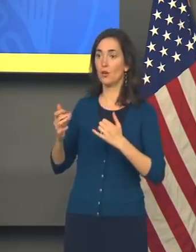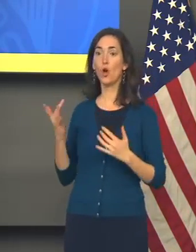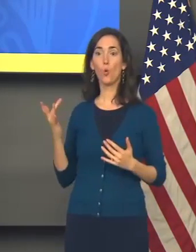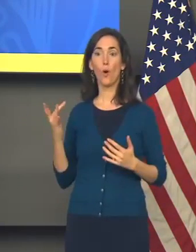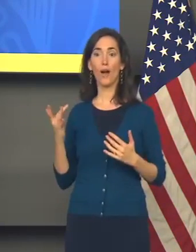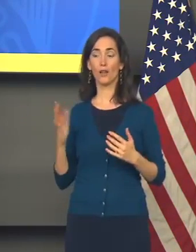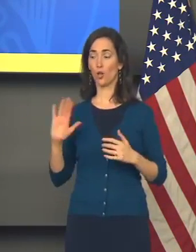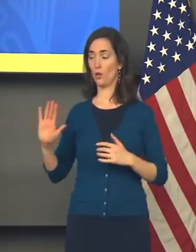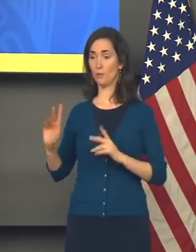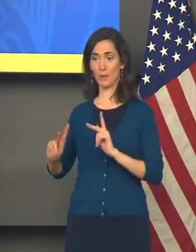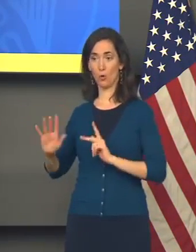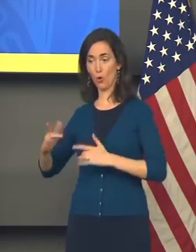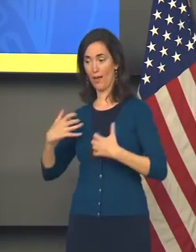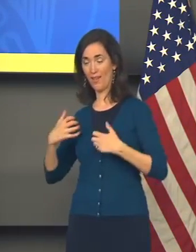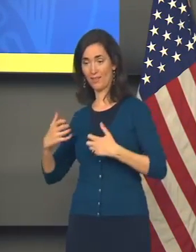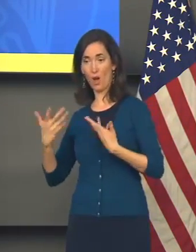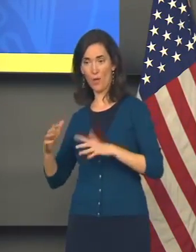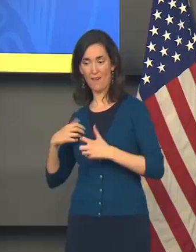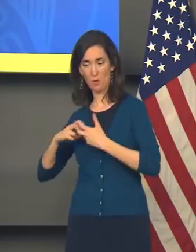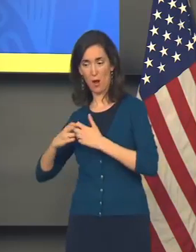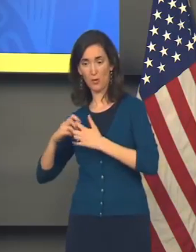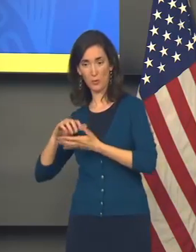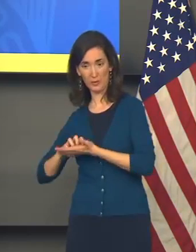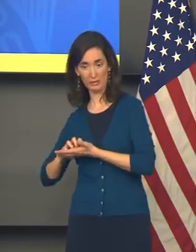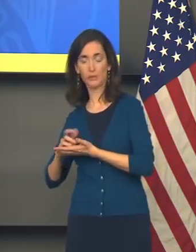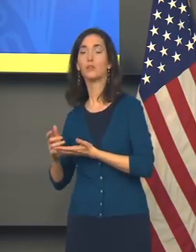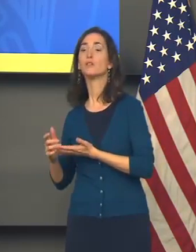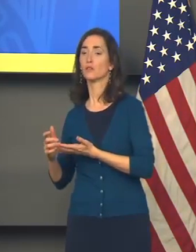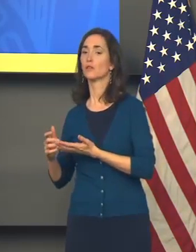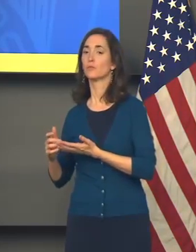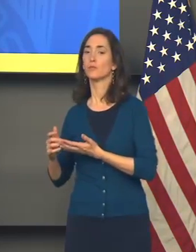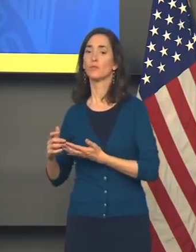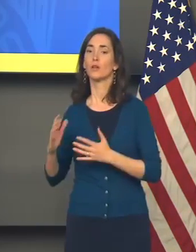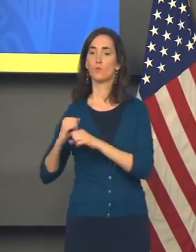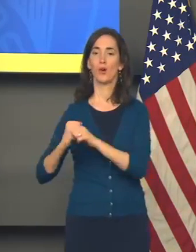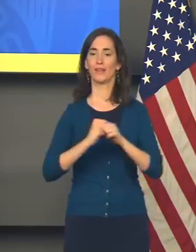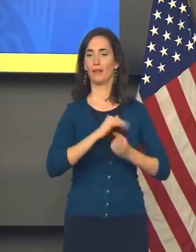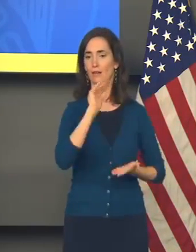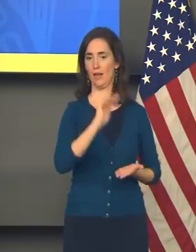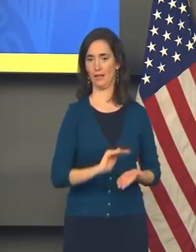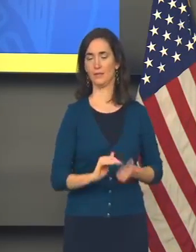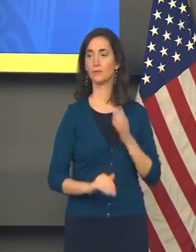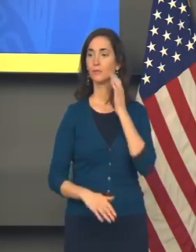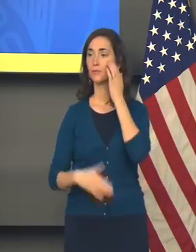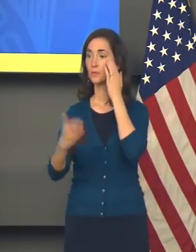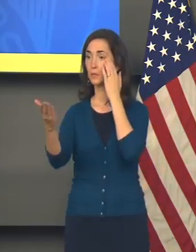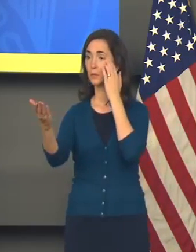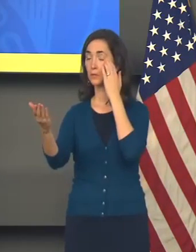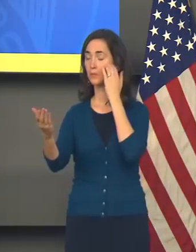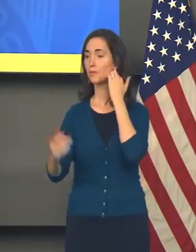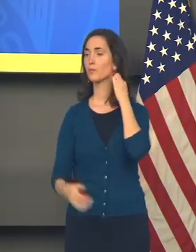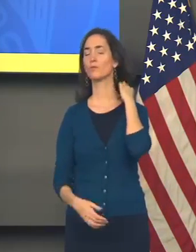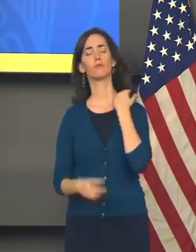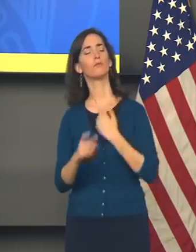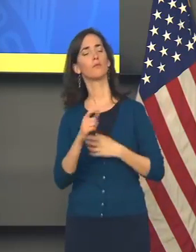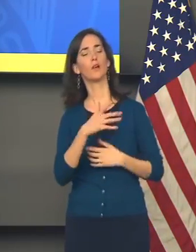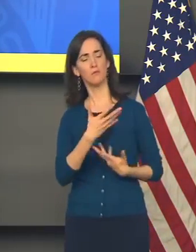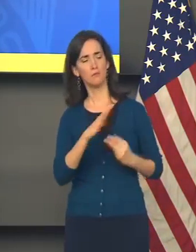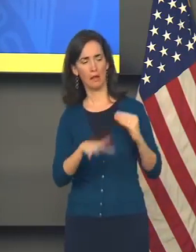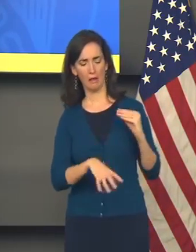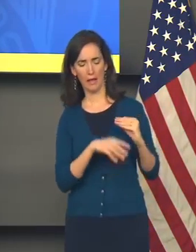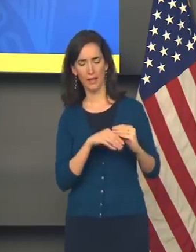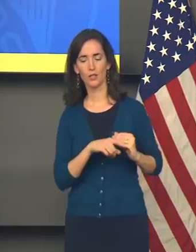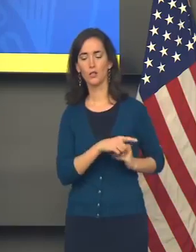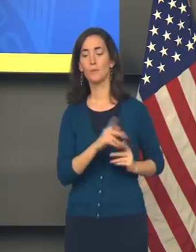level of protection is less, they're more at risk. And a quick follow-up, especially with what you were saying about how vaccinated people are more likely